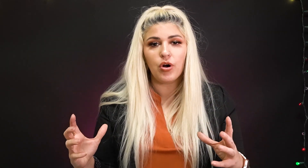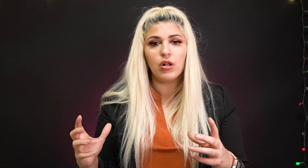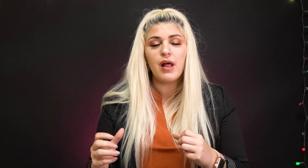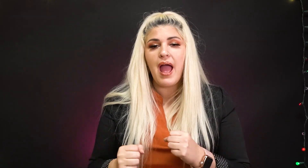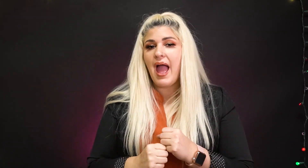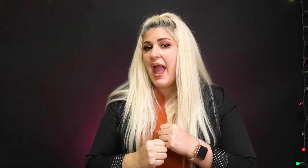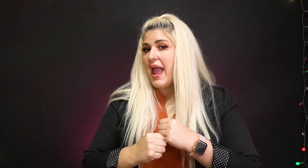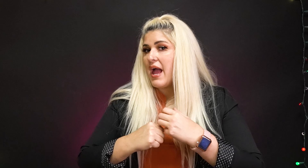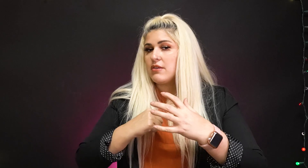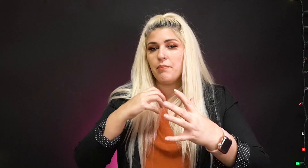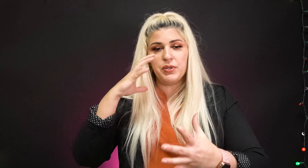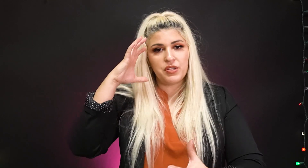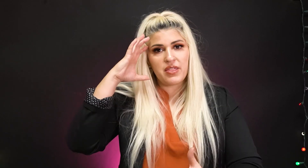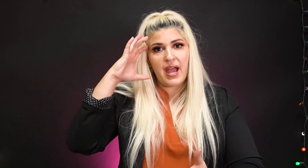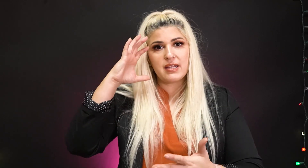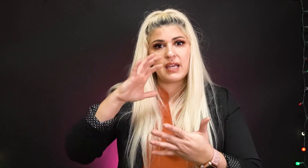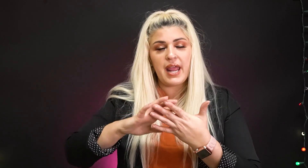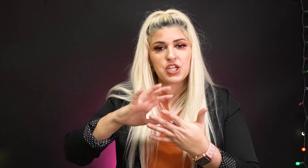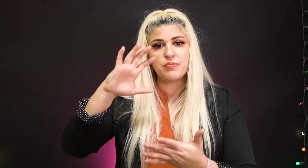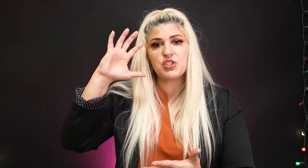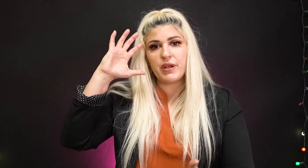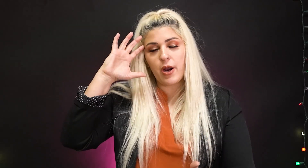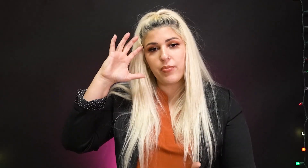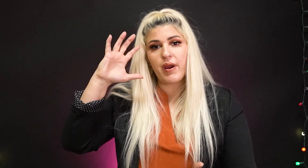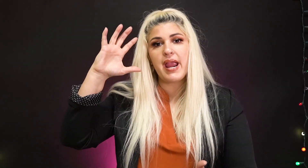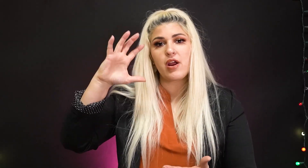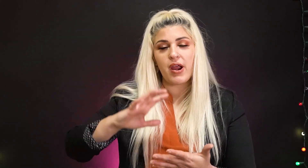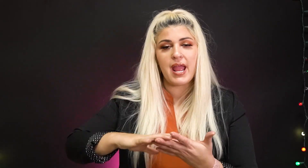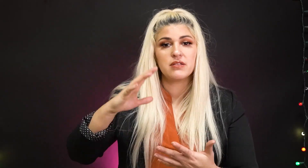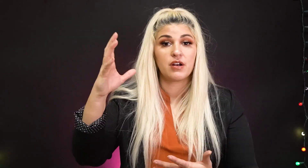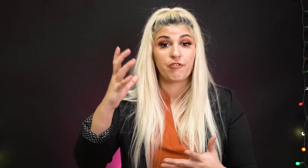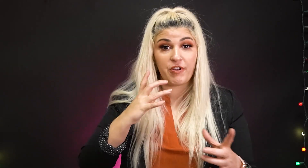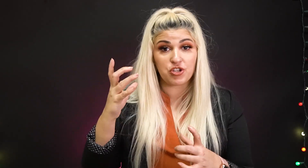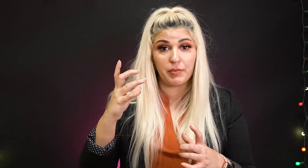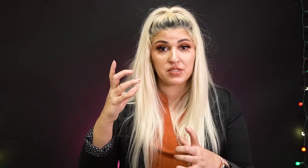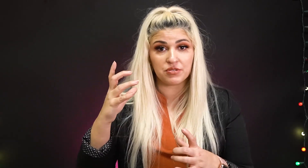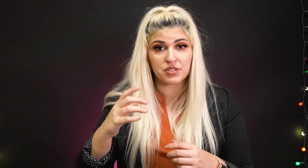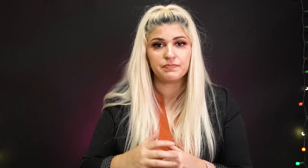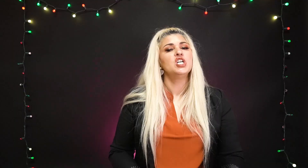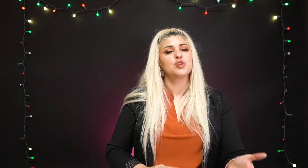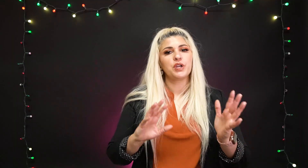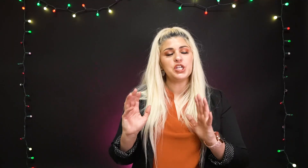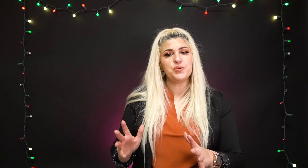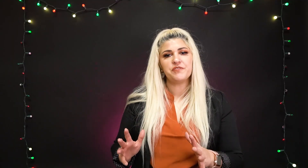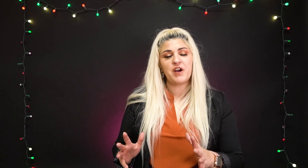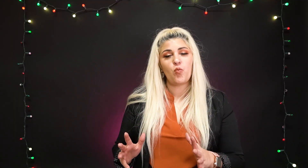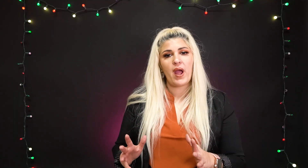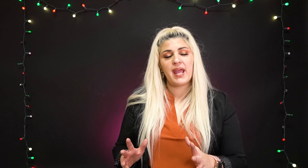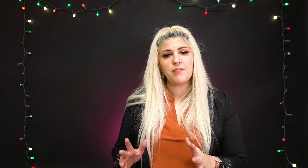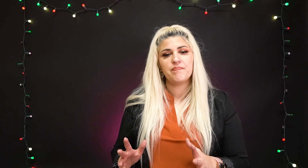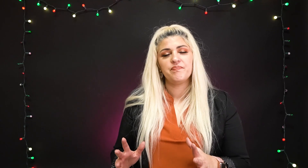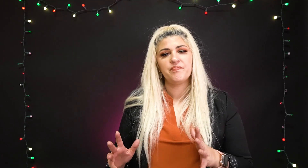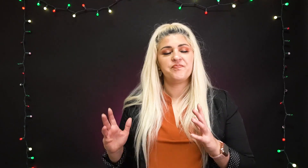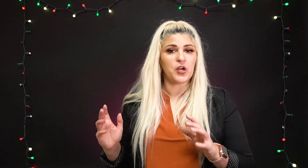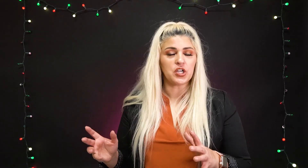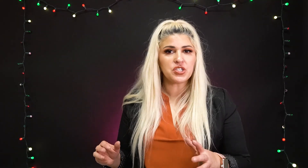and building that connection between our brain our hands and our facial muscles so we're going to do it the fun way first